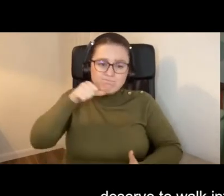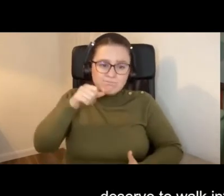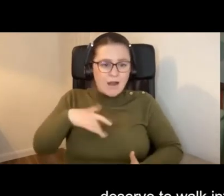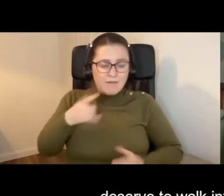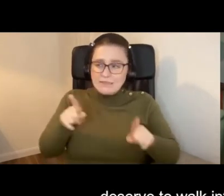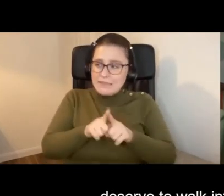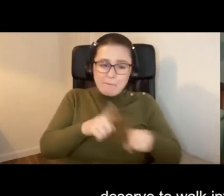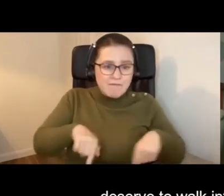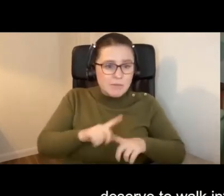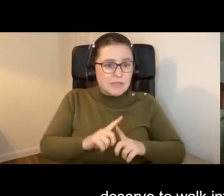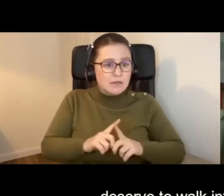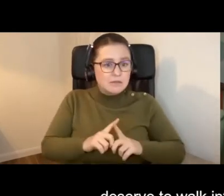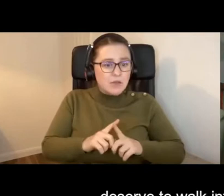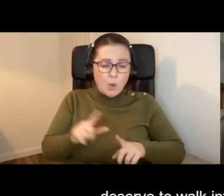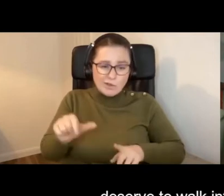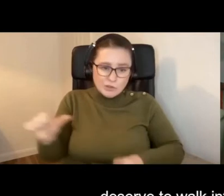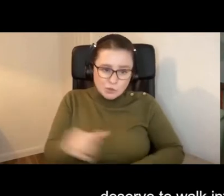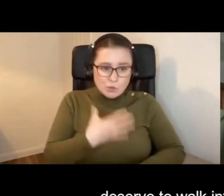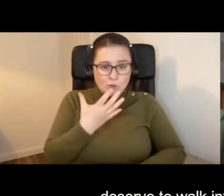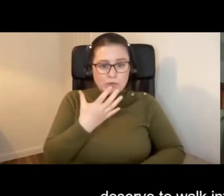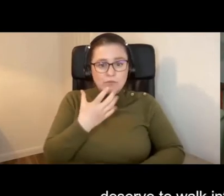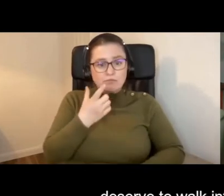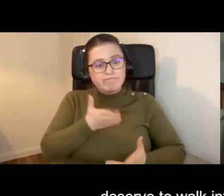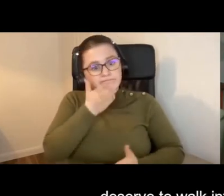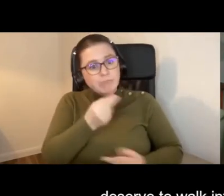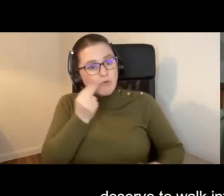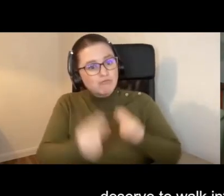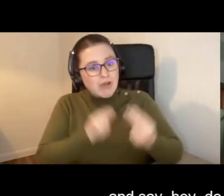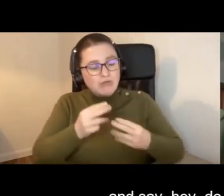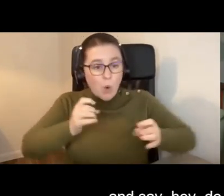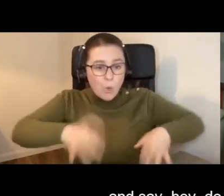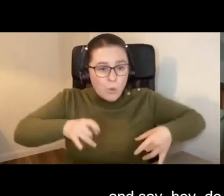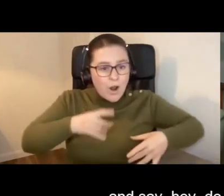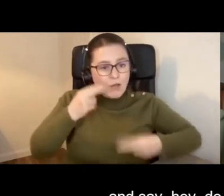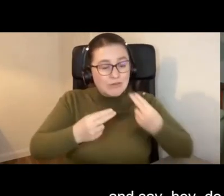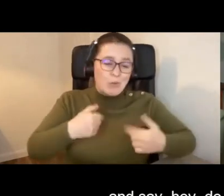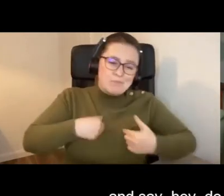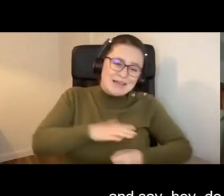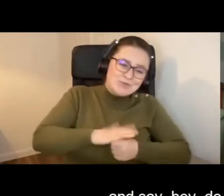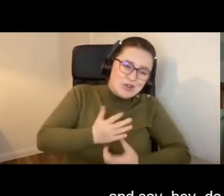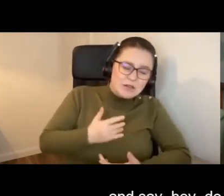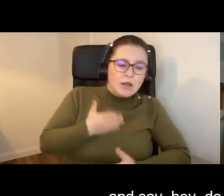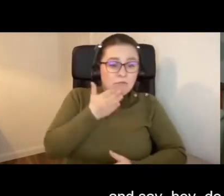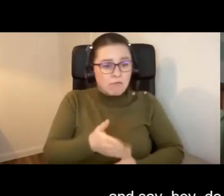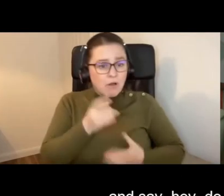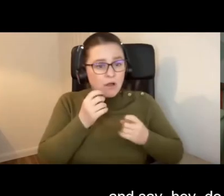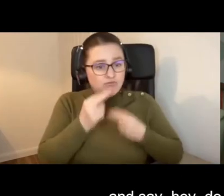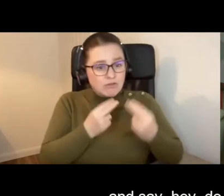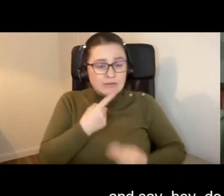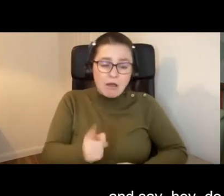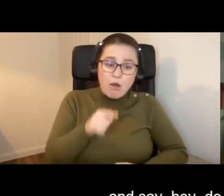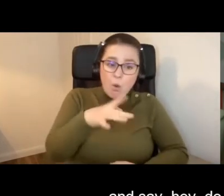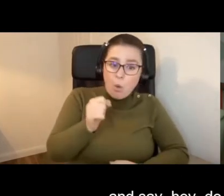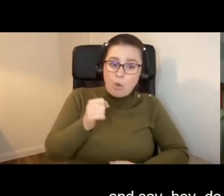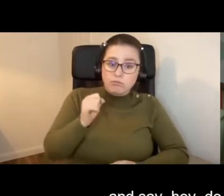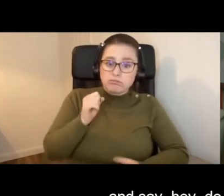everybody else. We deserve to walk into a restaurant or wheel into a restaurant, in my case, and say, hey, do you know what? There's a